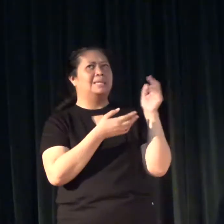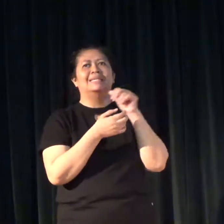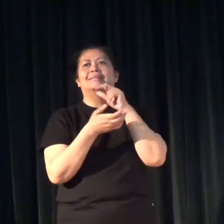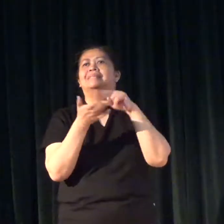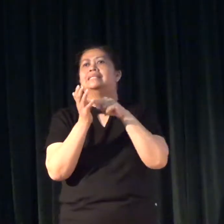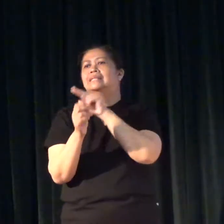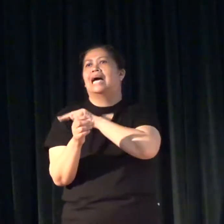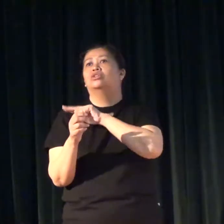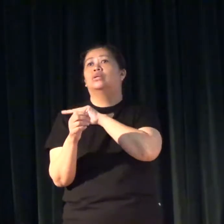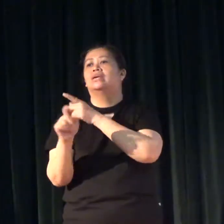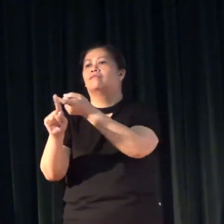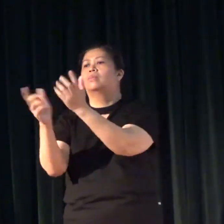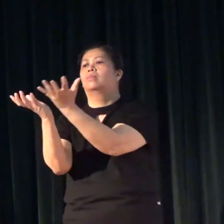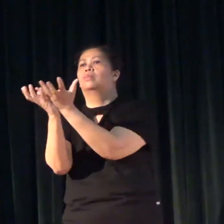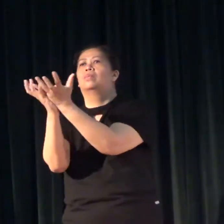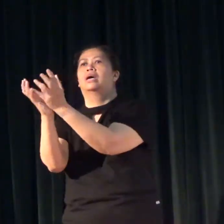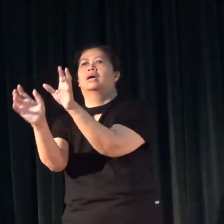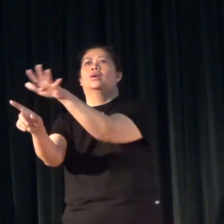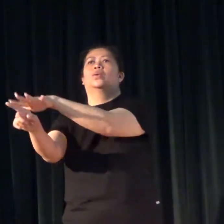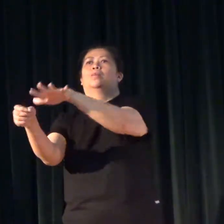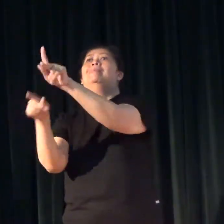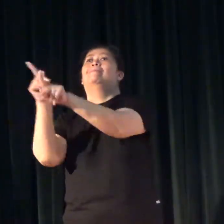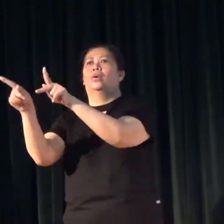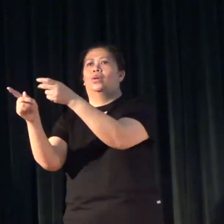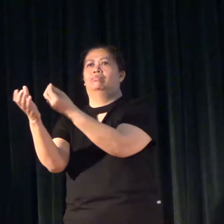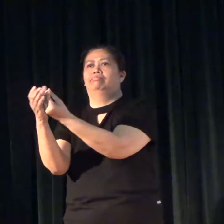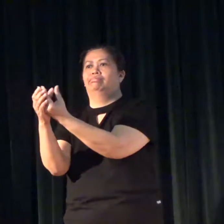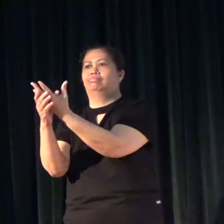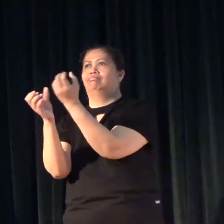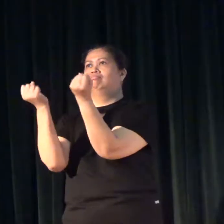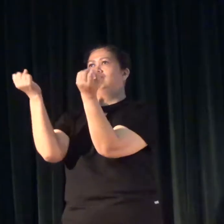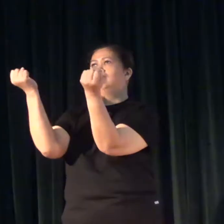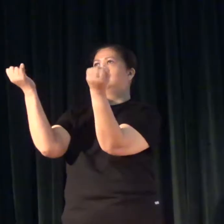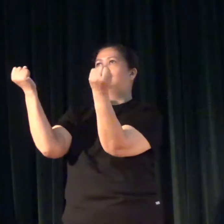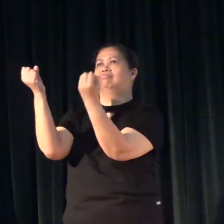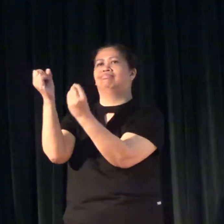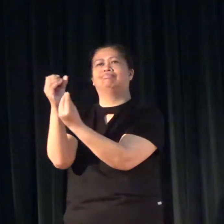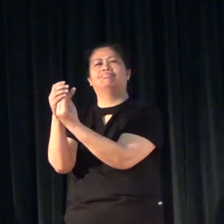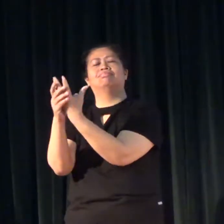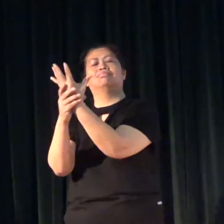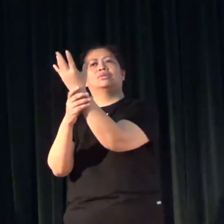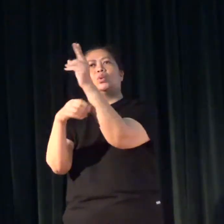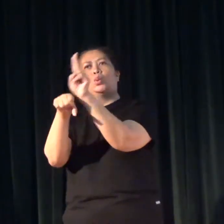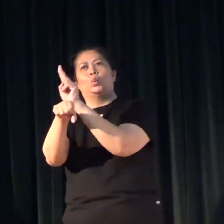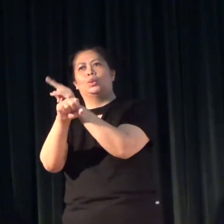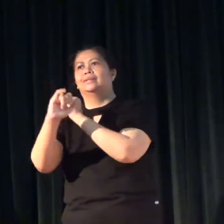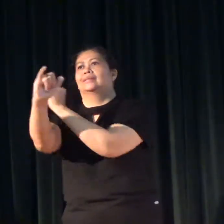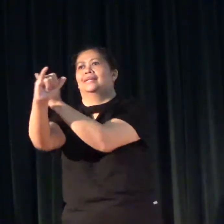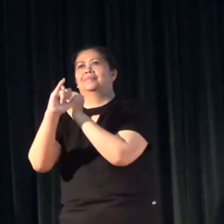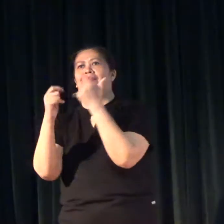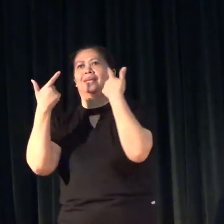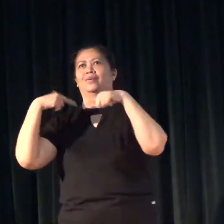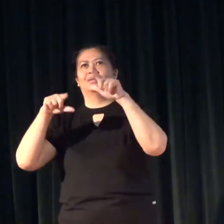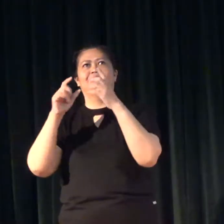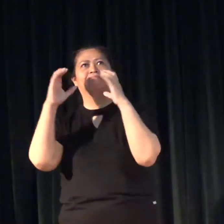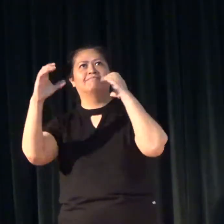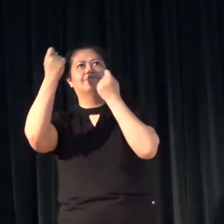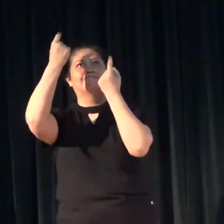naturally emanating from a group of people who are deaf, who use common language.